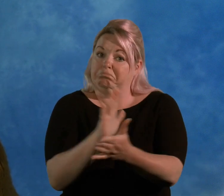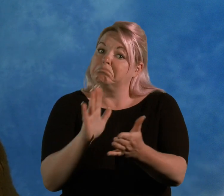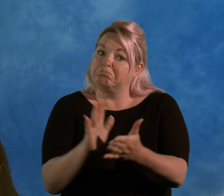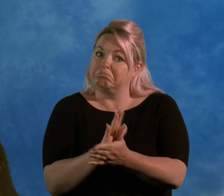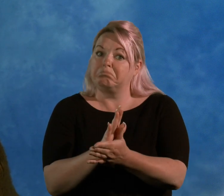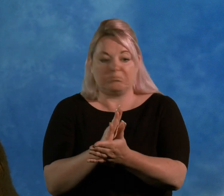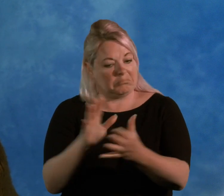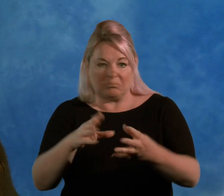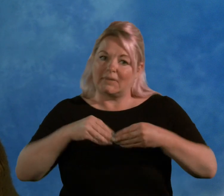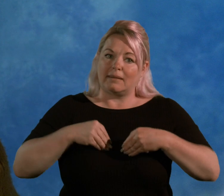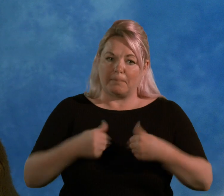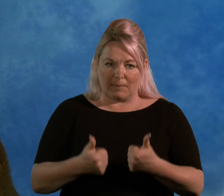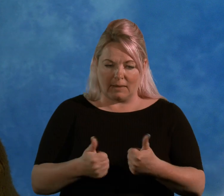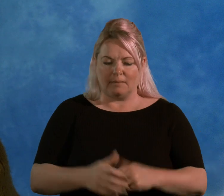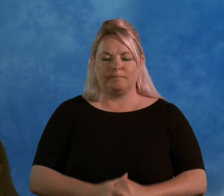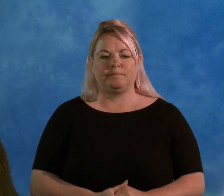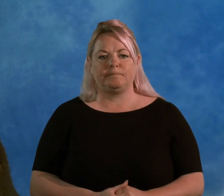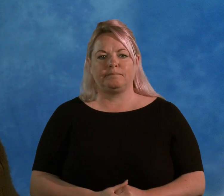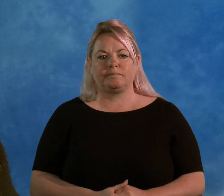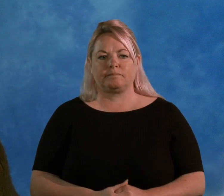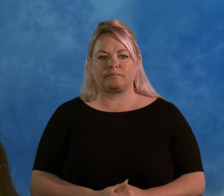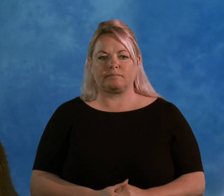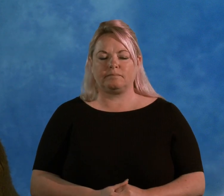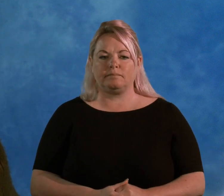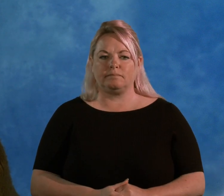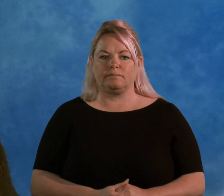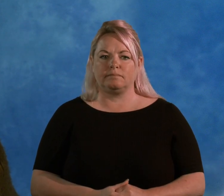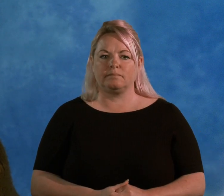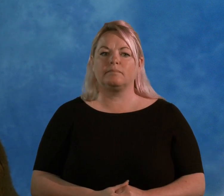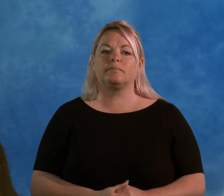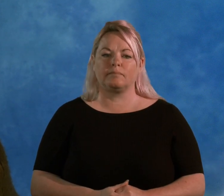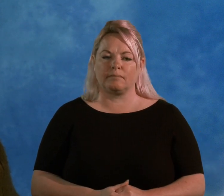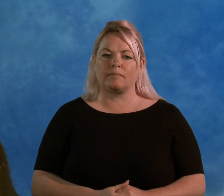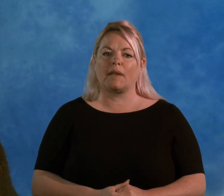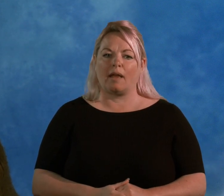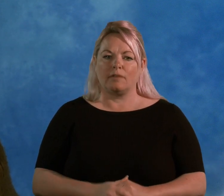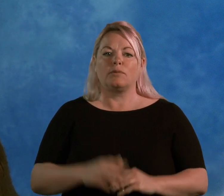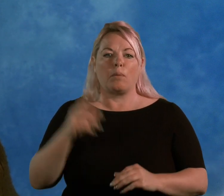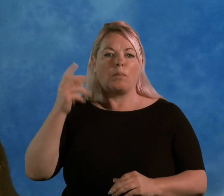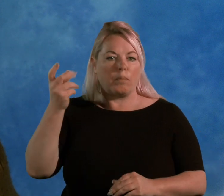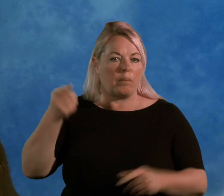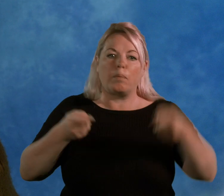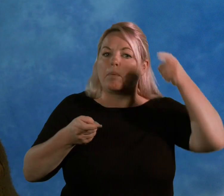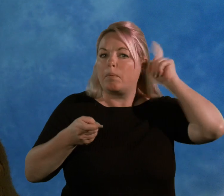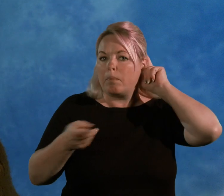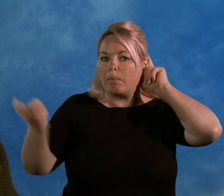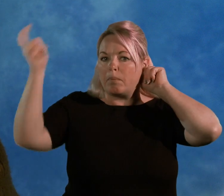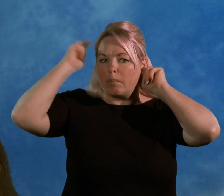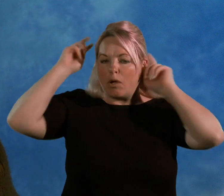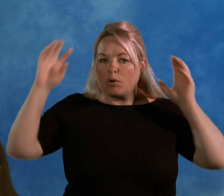whatever and, yes, I then had the combined implant, arrived